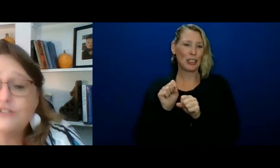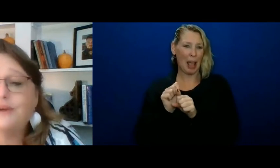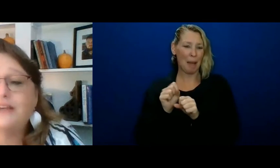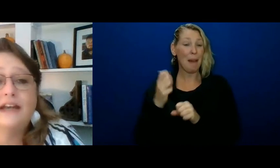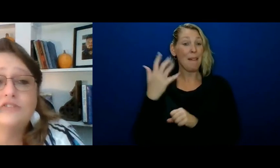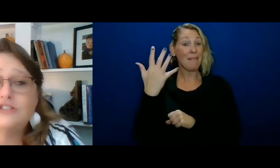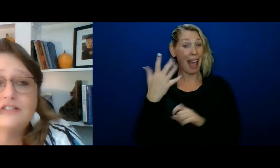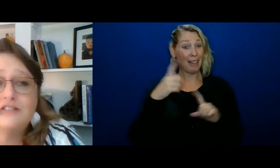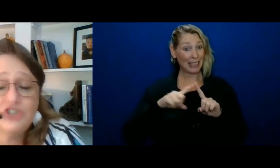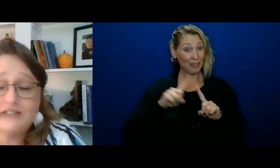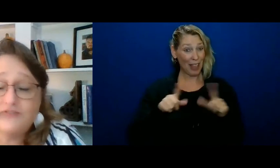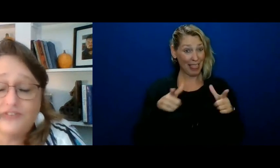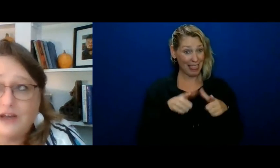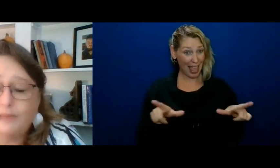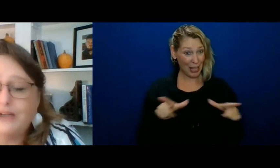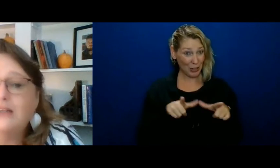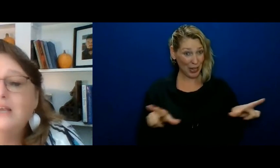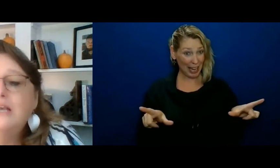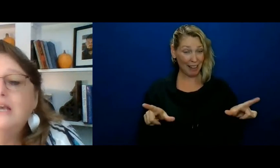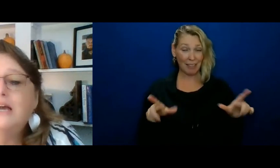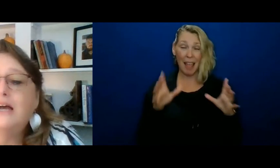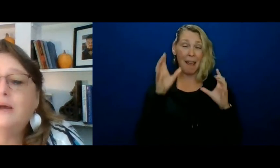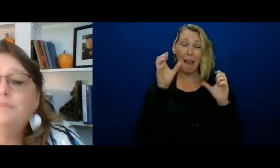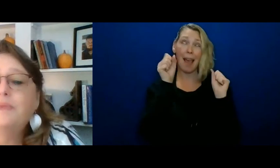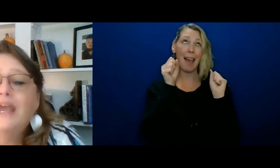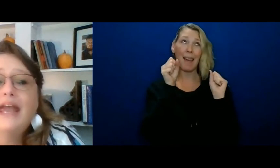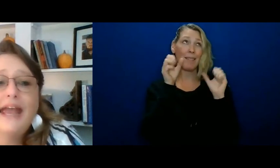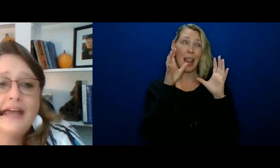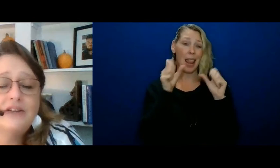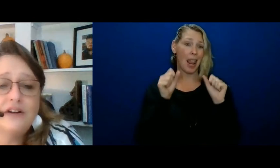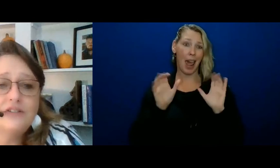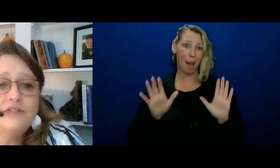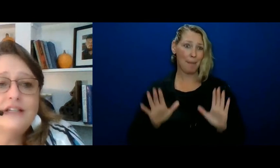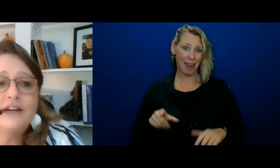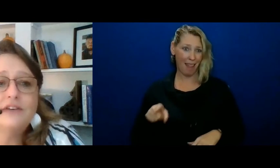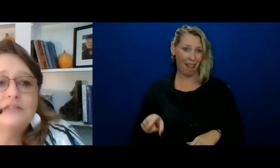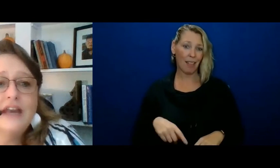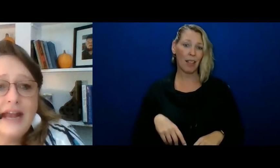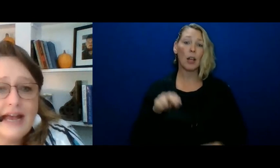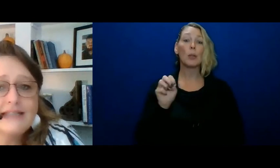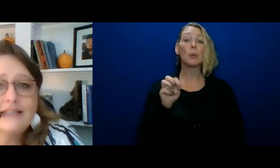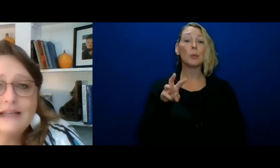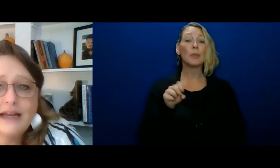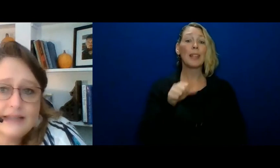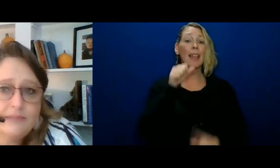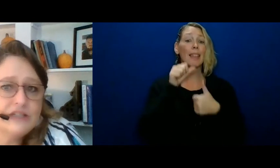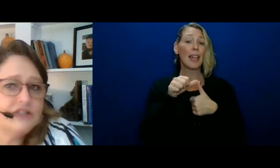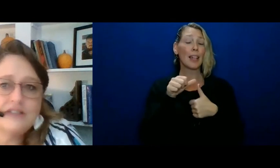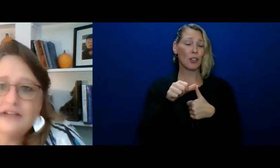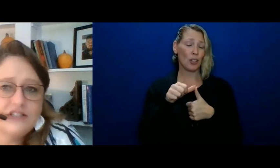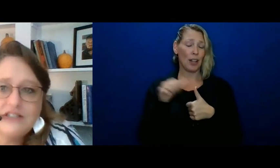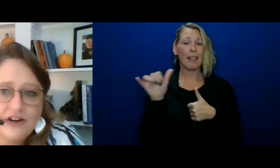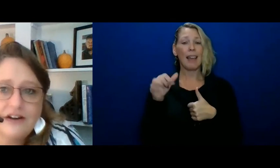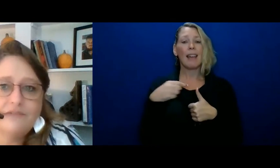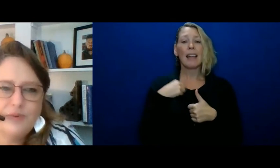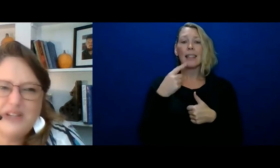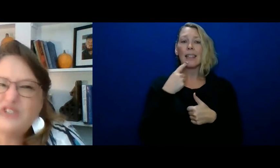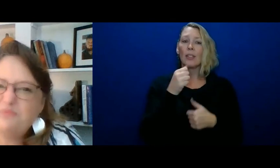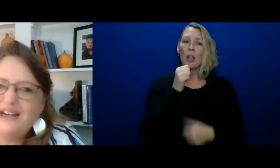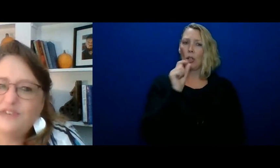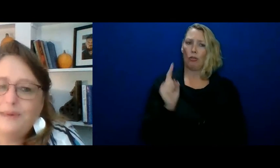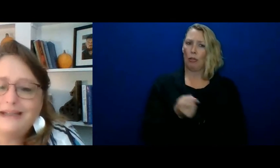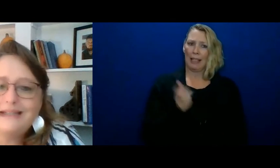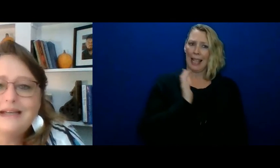languages right now she's just phenomenal um and our newsletter has as i mentioned not just our